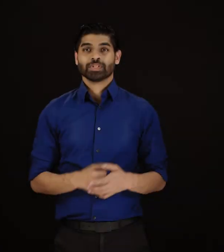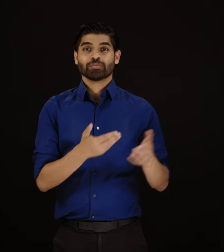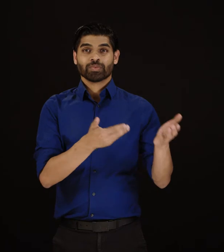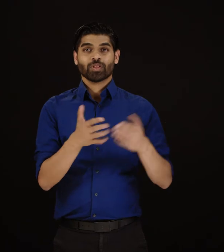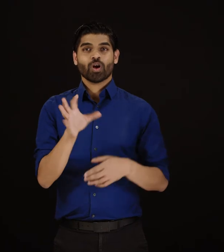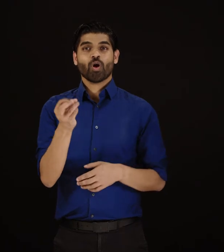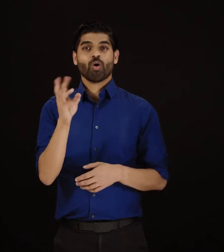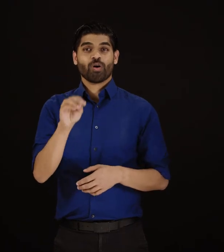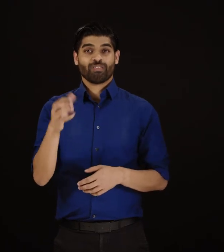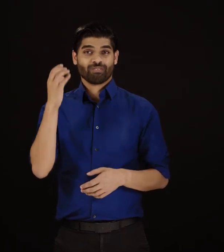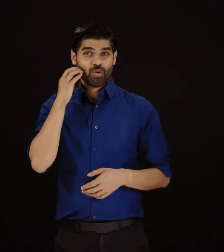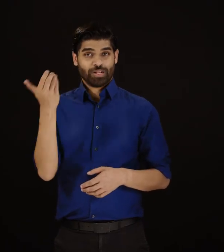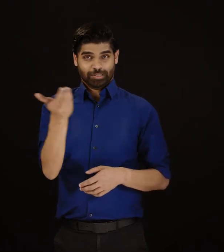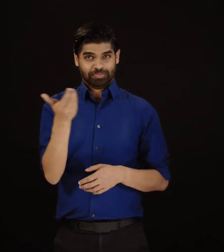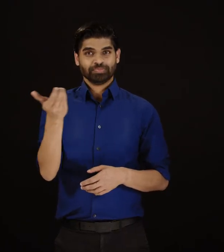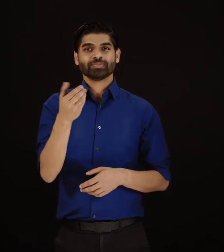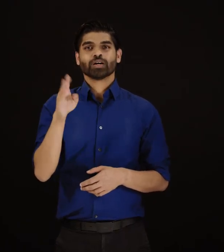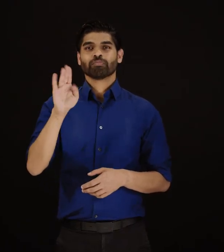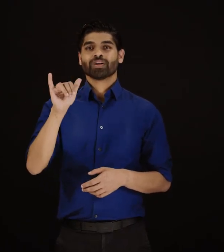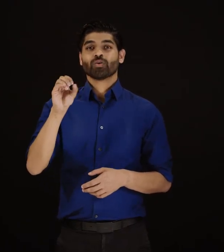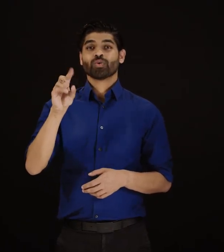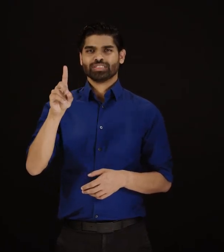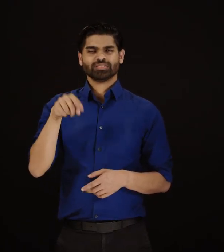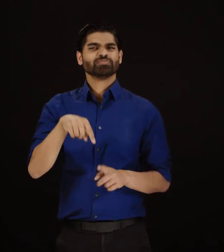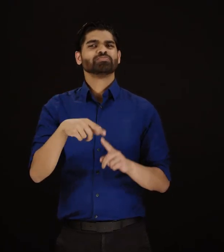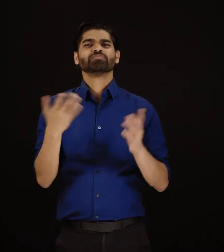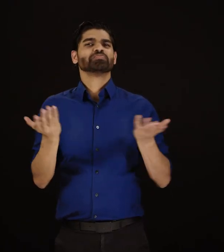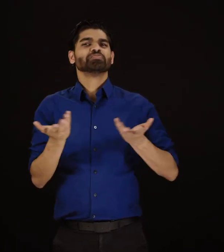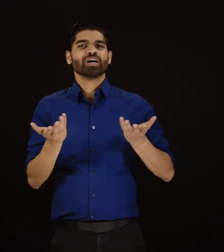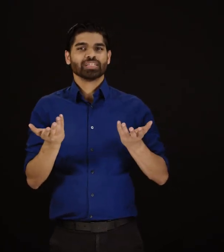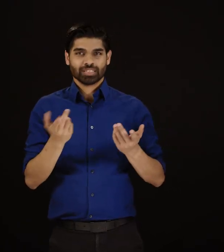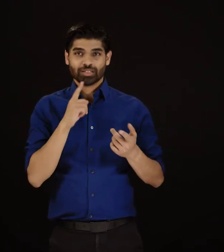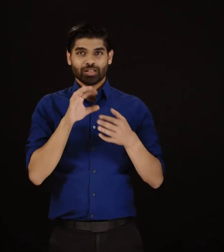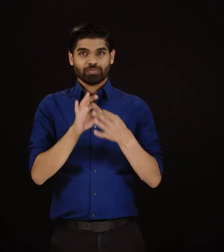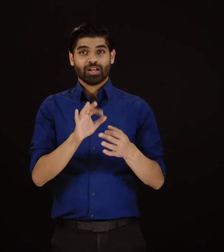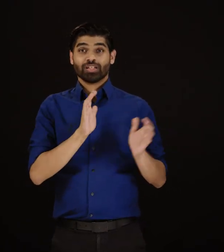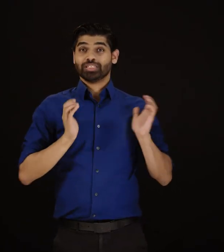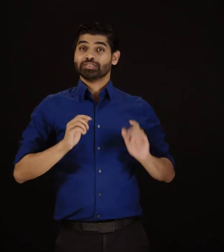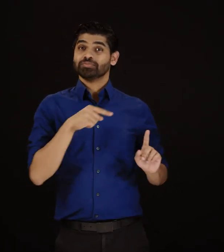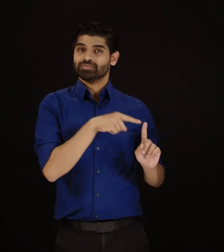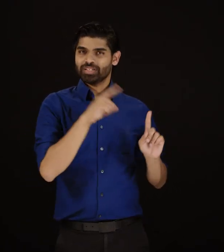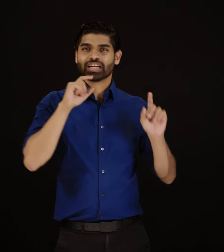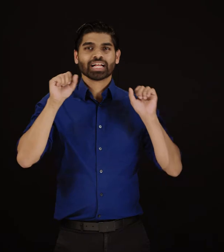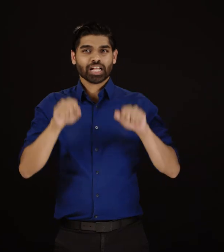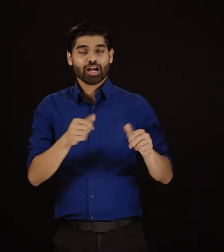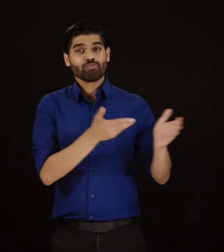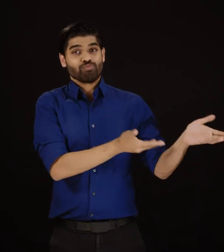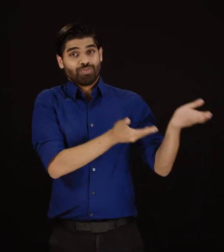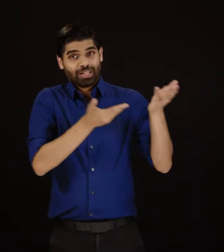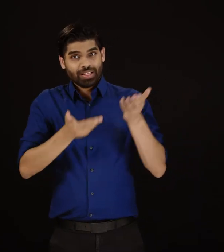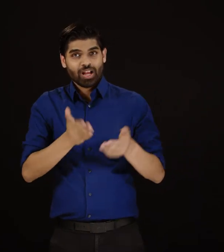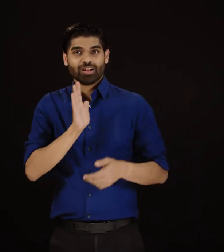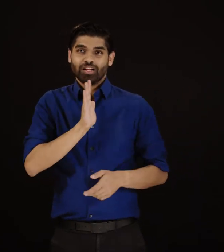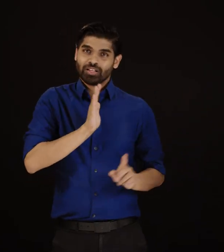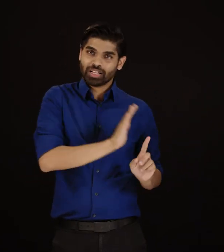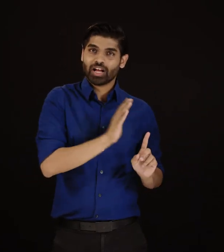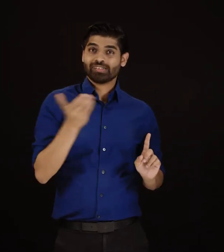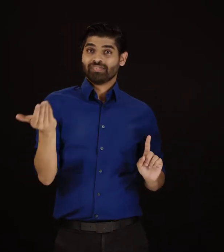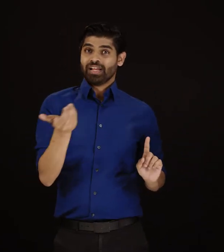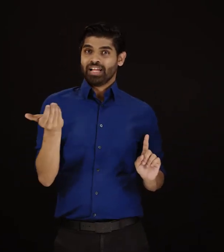Bring Your Own Device refers to a customer's ability to bring a wireless phone that they already own when they obtain service from a wireless